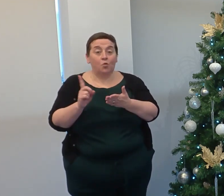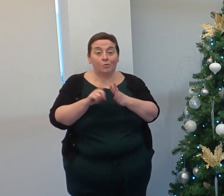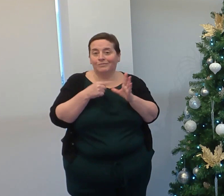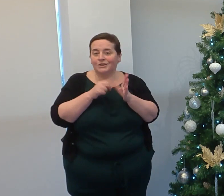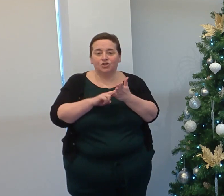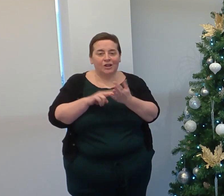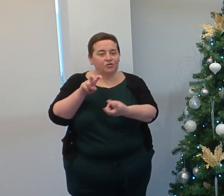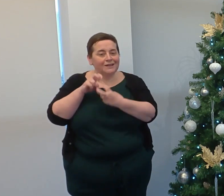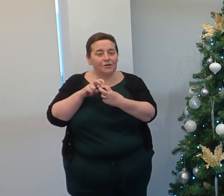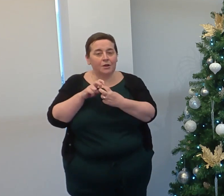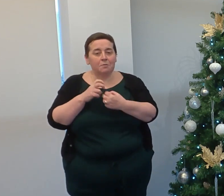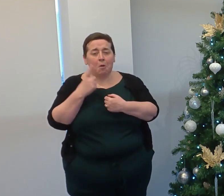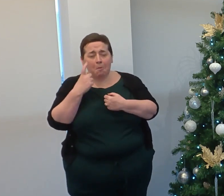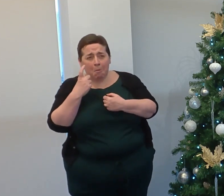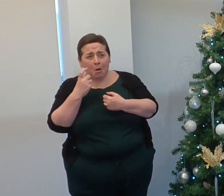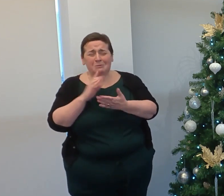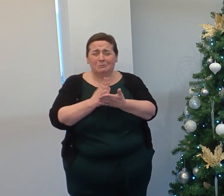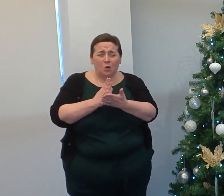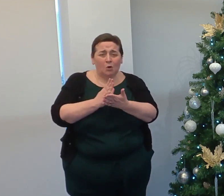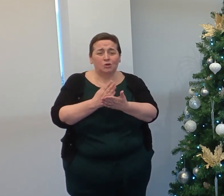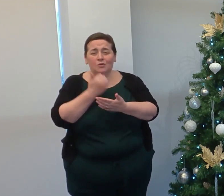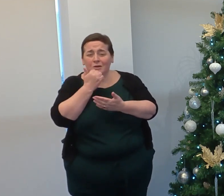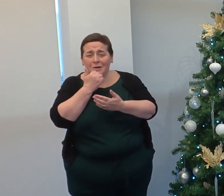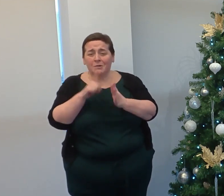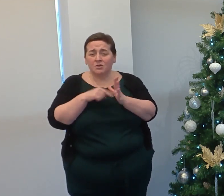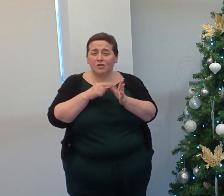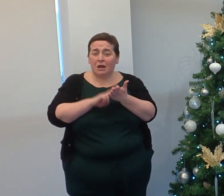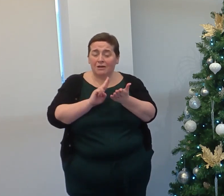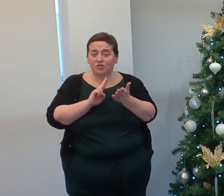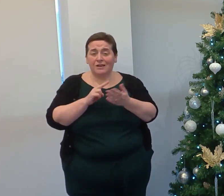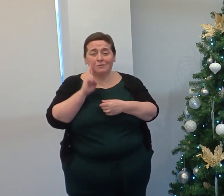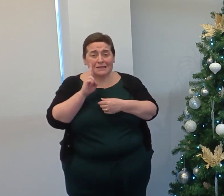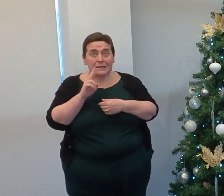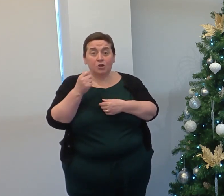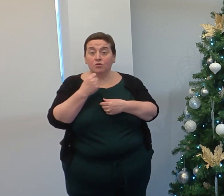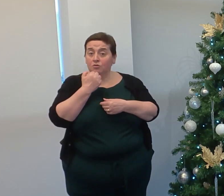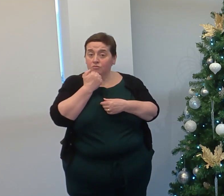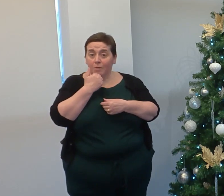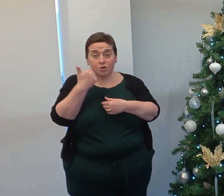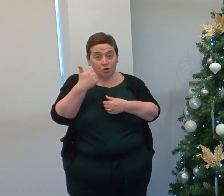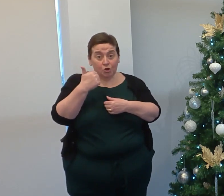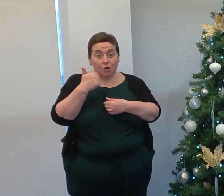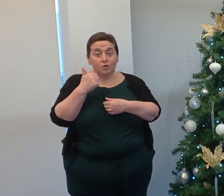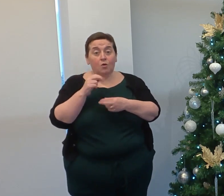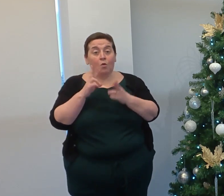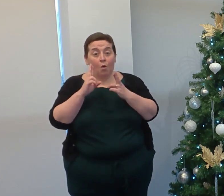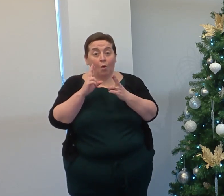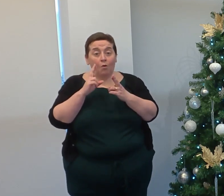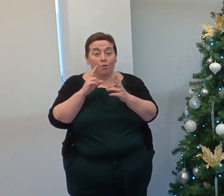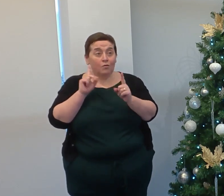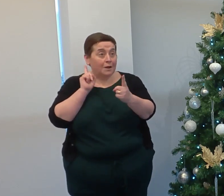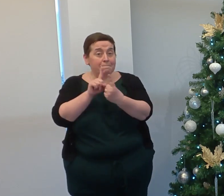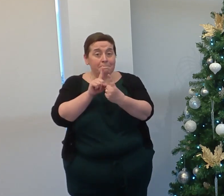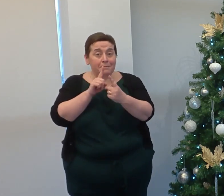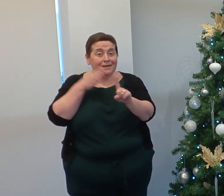projections, I've been conservative in my numbers and if we see a good intake from January, we should be in a very good position to meet our target from the end